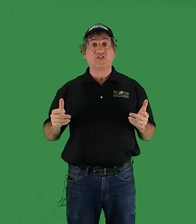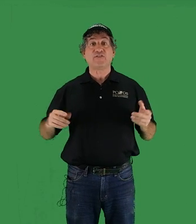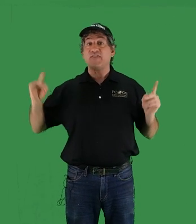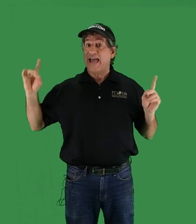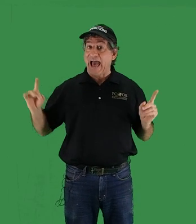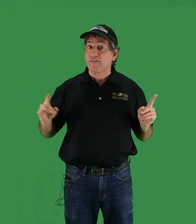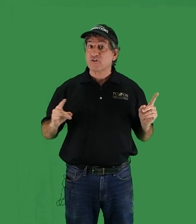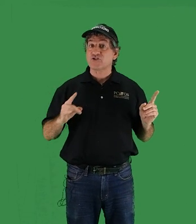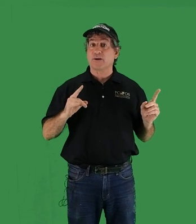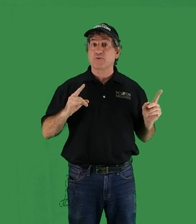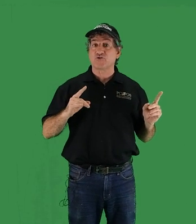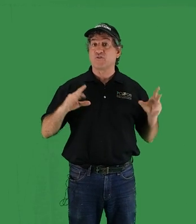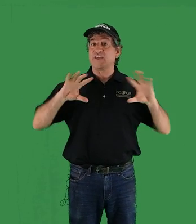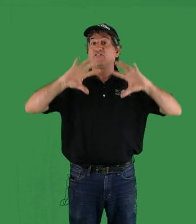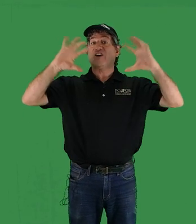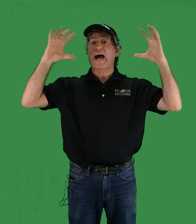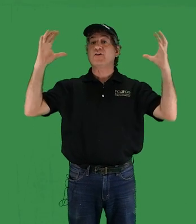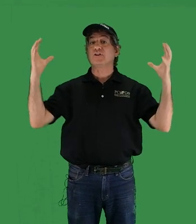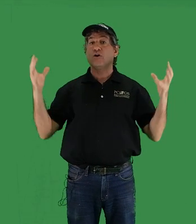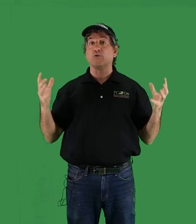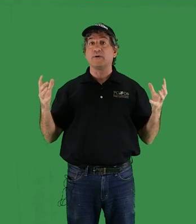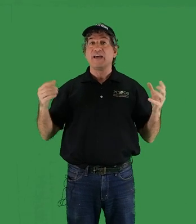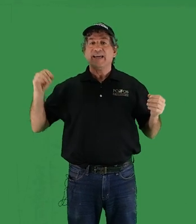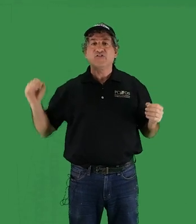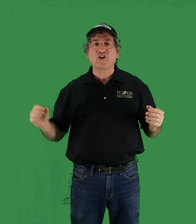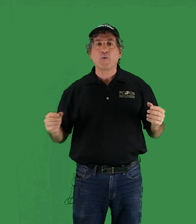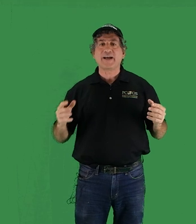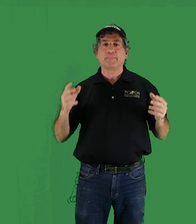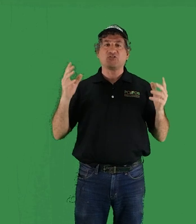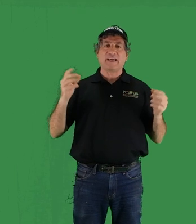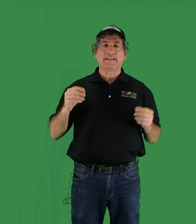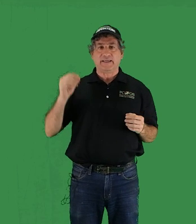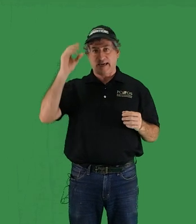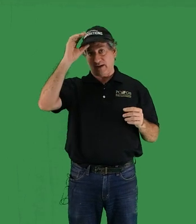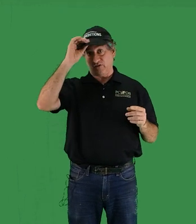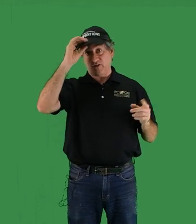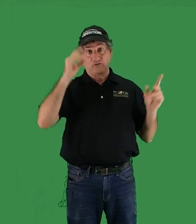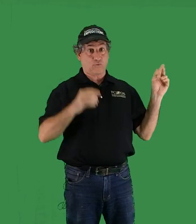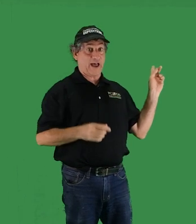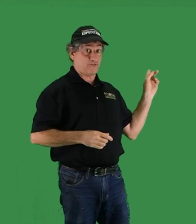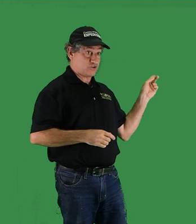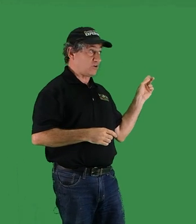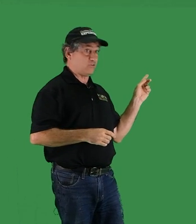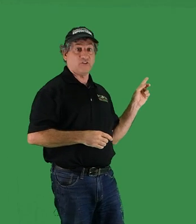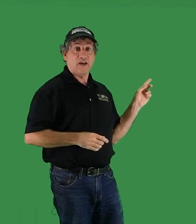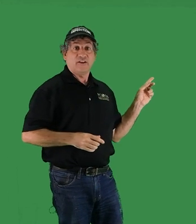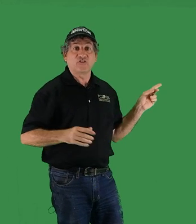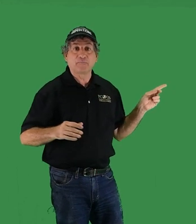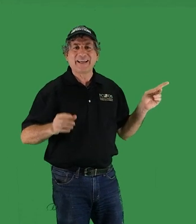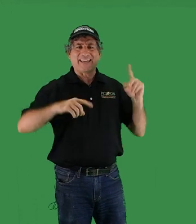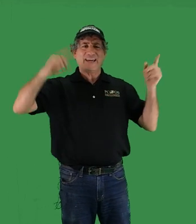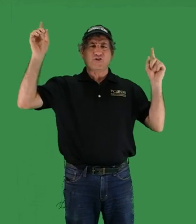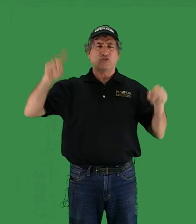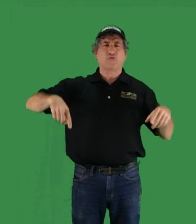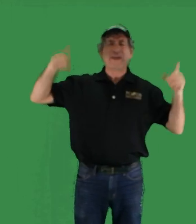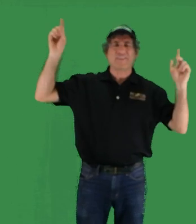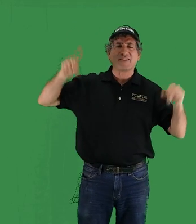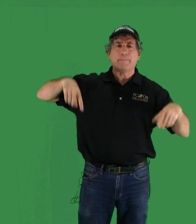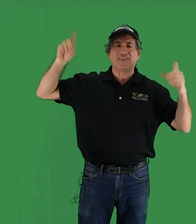say that the average temperature of the entire globe is going up steadily, as this graph shows, despite occasional swings up and